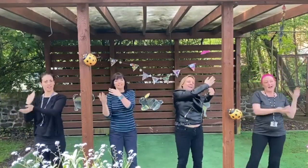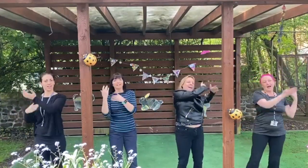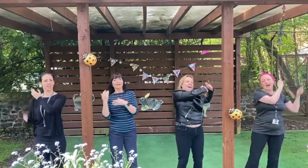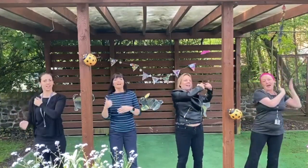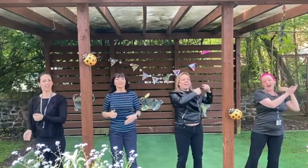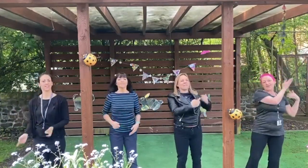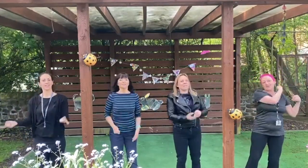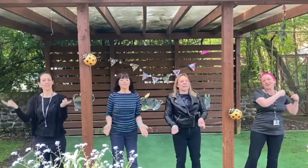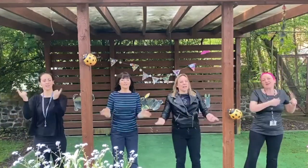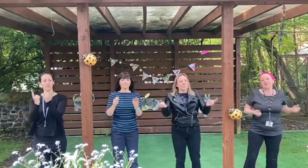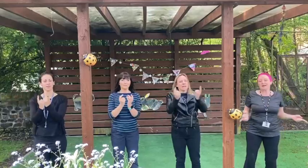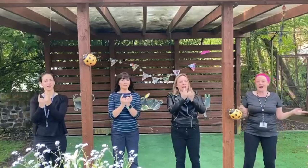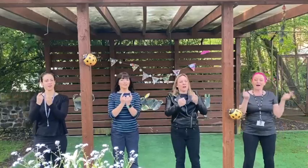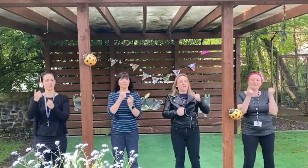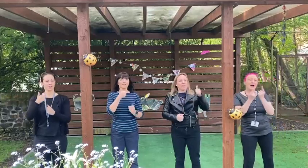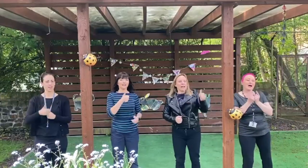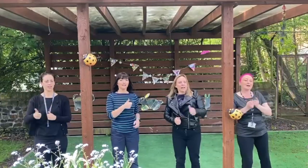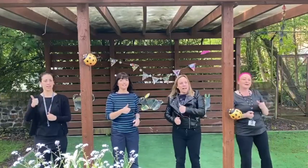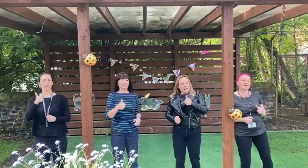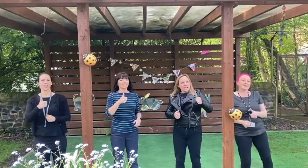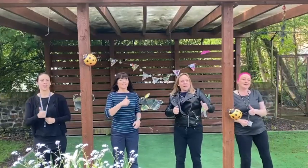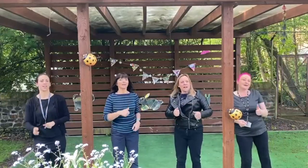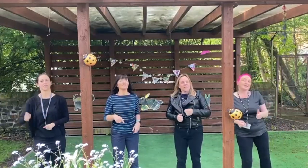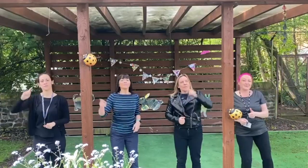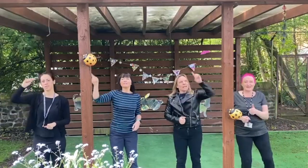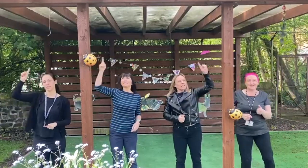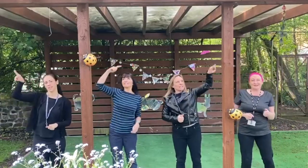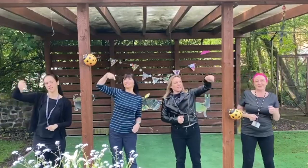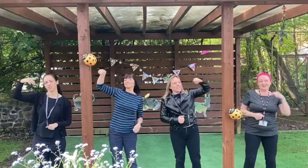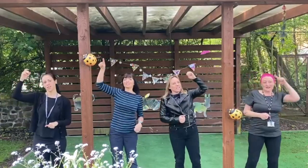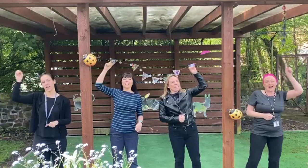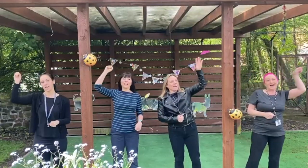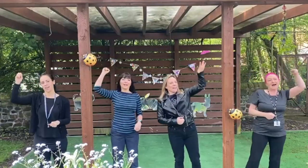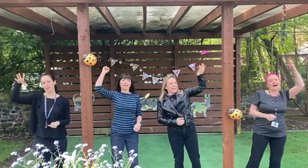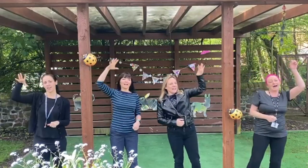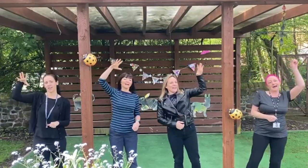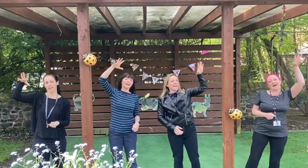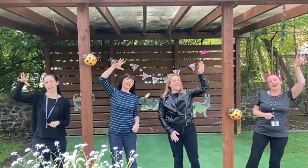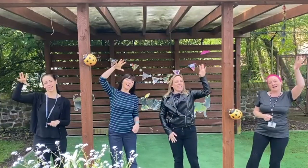everything will be alright Cover me in sunshine